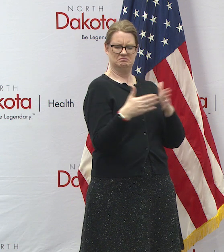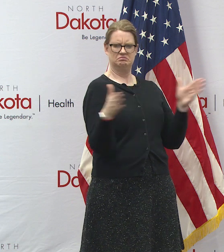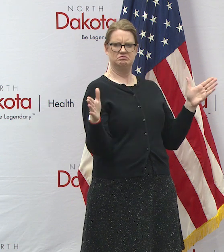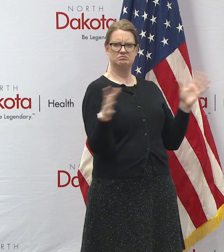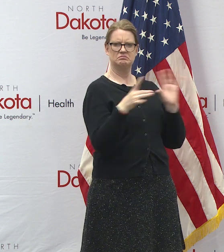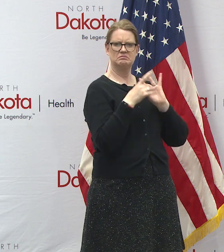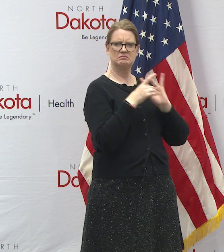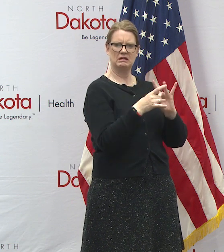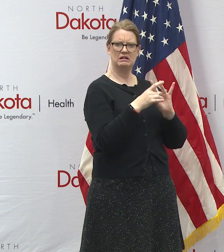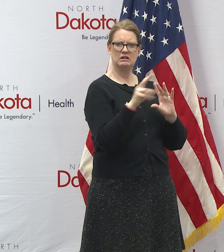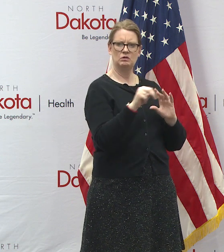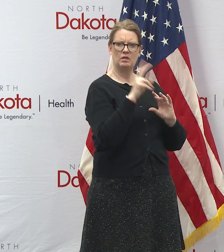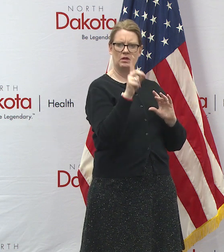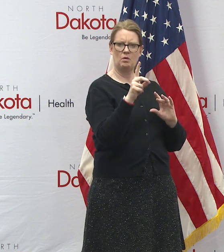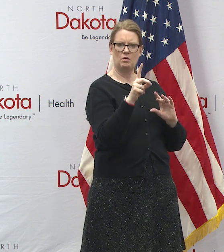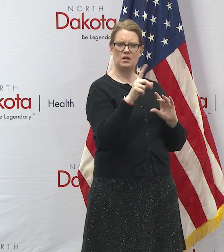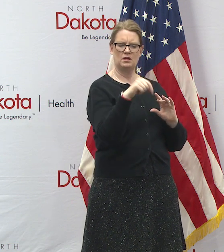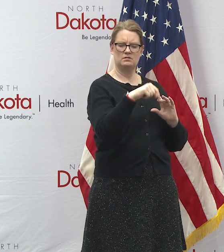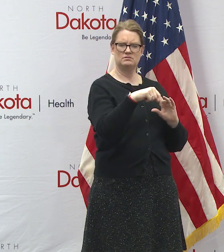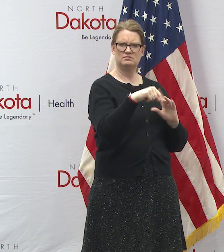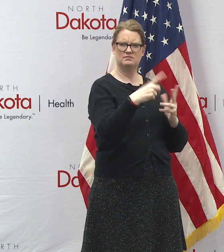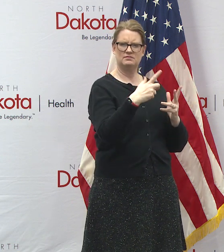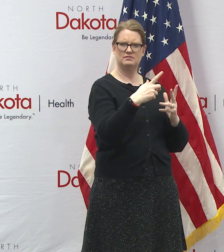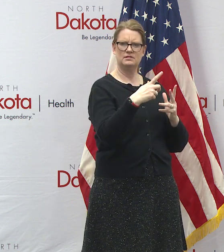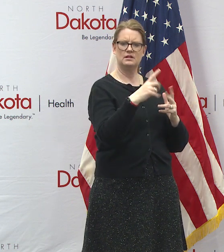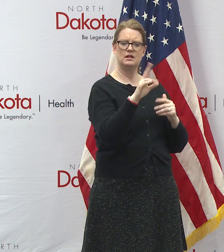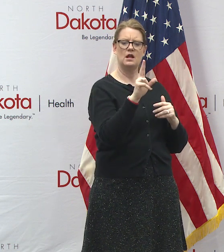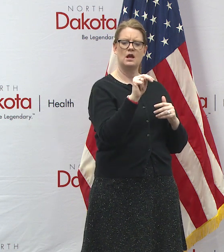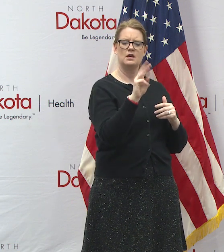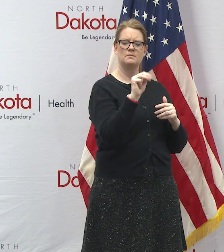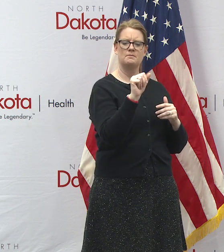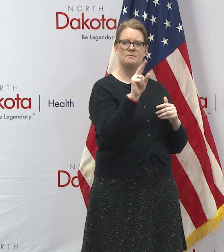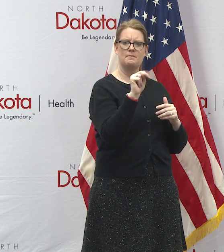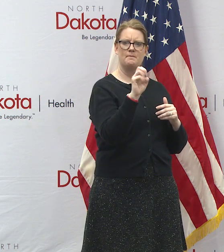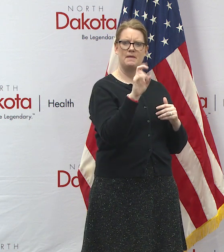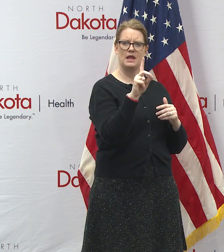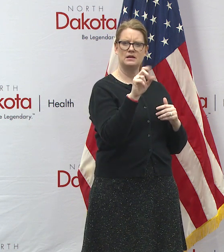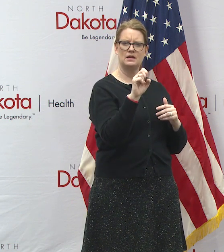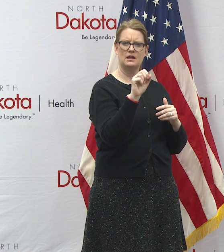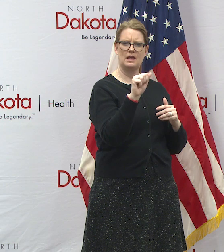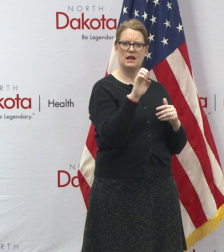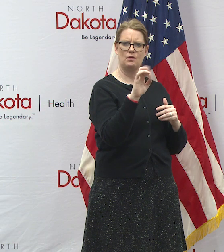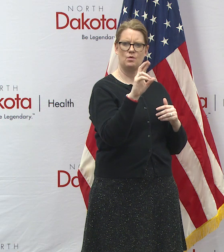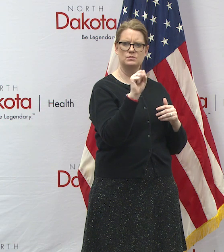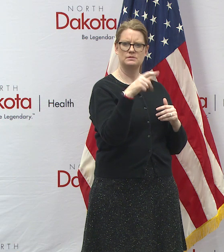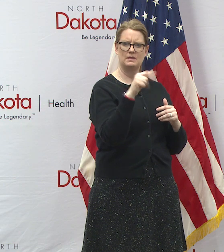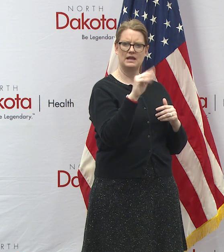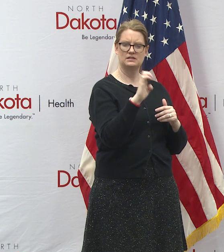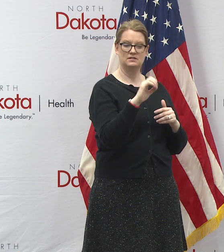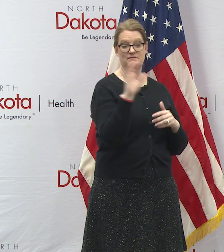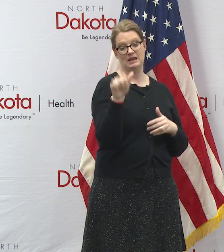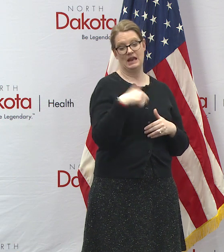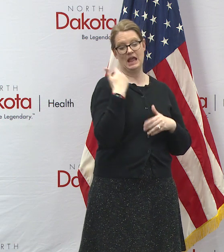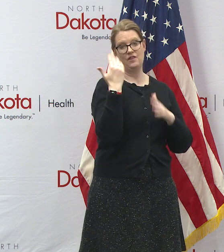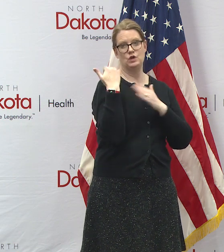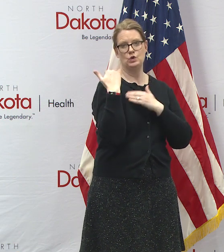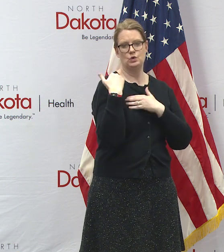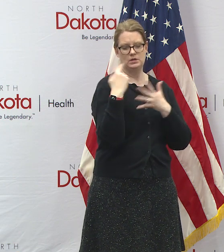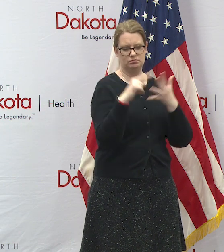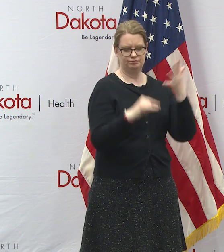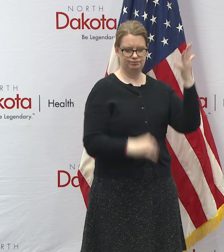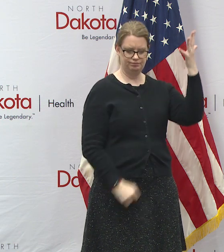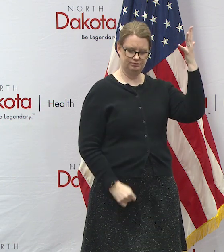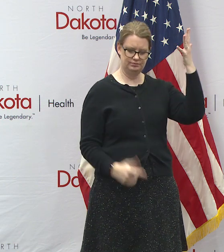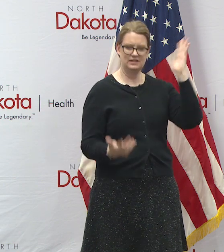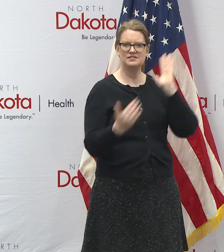the things that north dakota is doing to lead the nation in unmanned aerospace and other duties as assigned which is about another hundred hours a